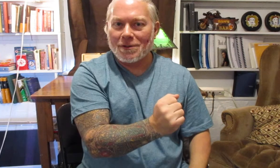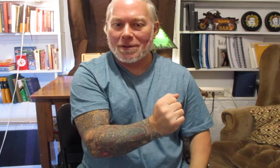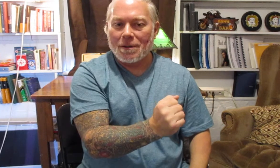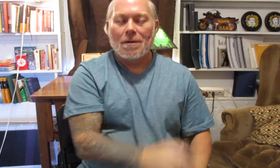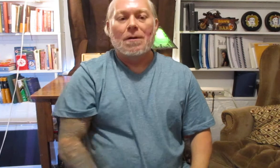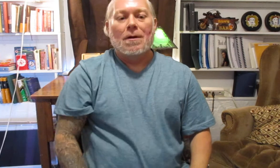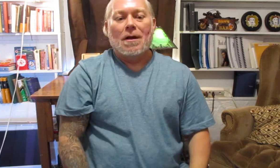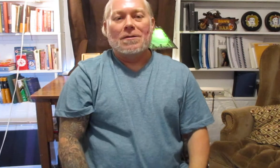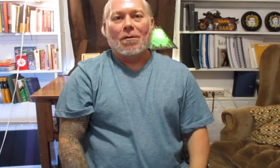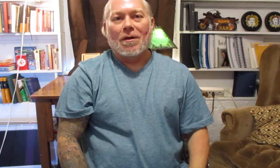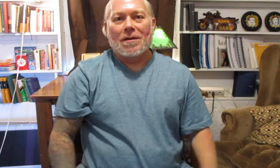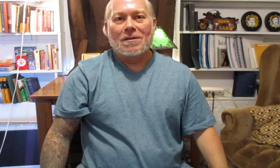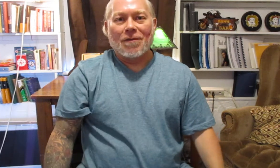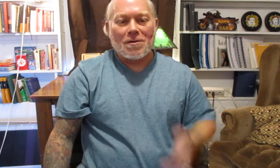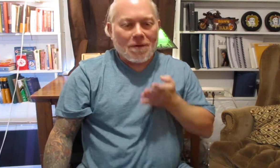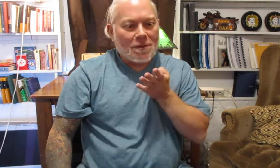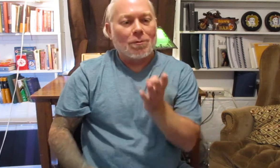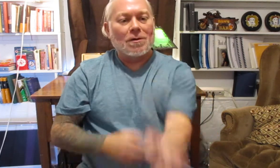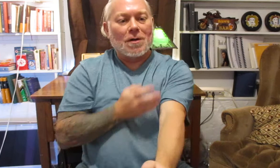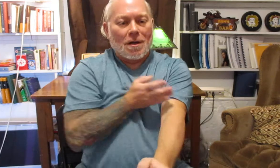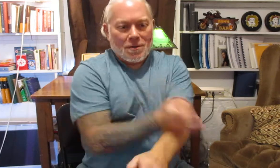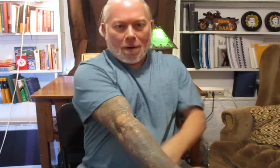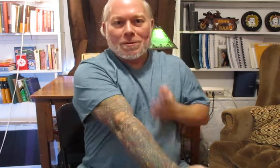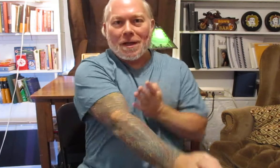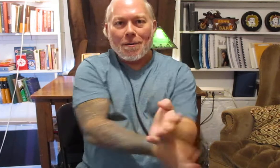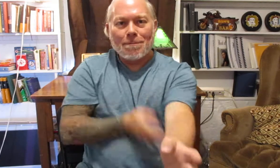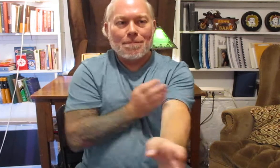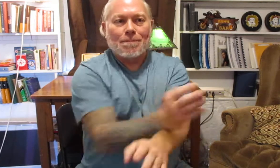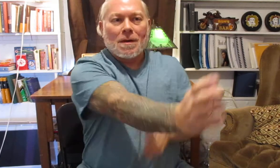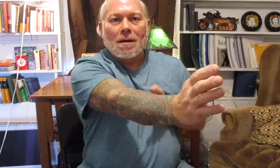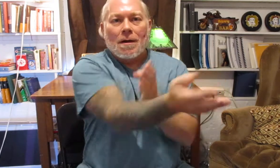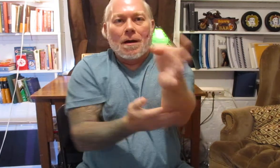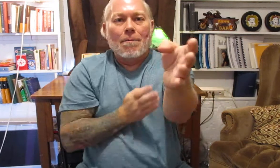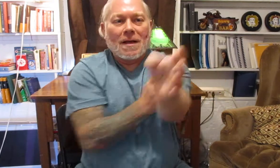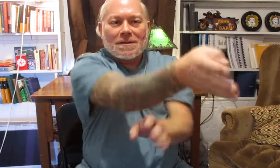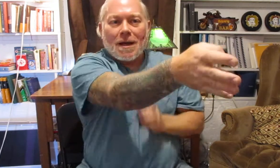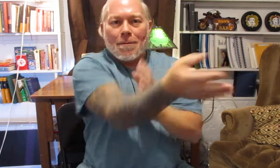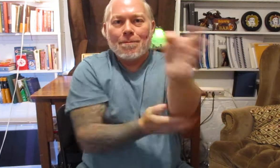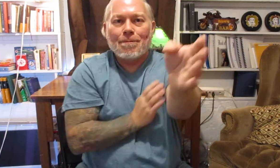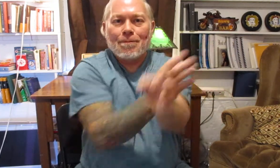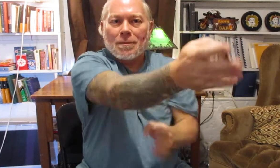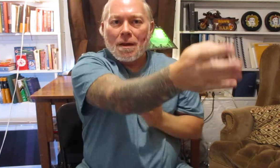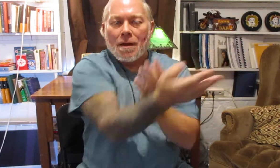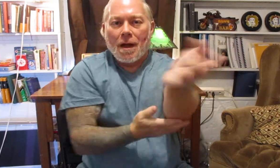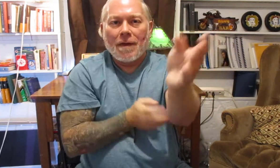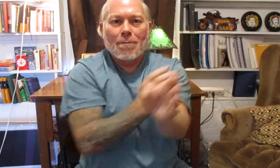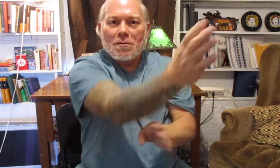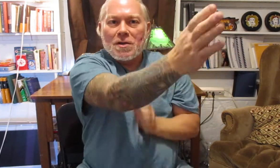and so the these first three tools are Jomsau, Mansau, and then Buji